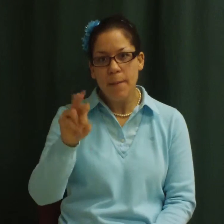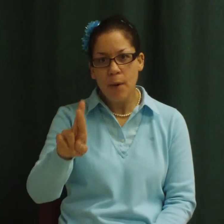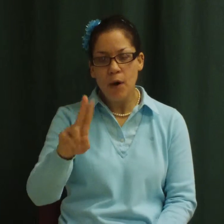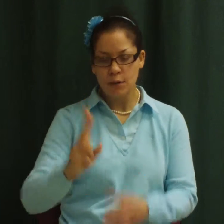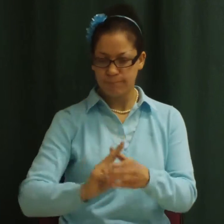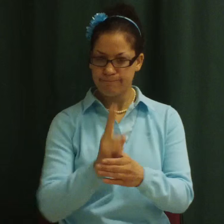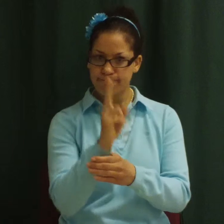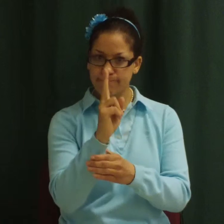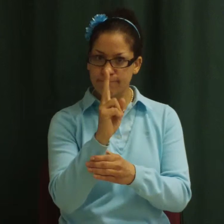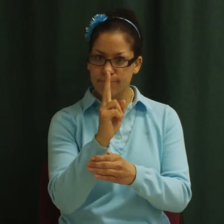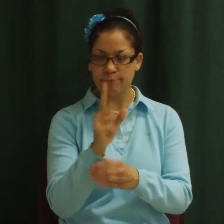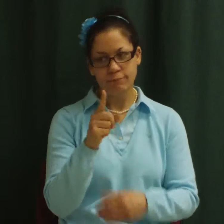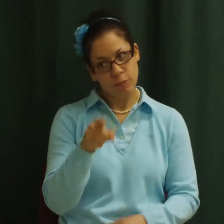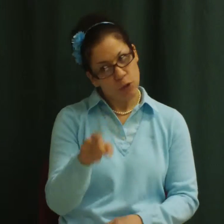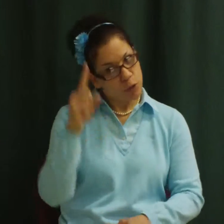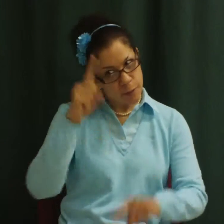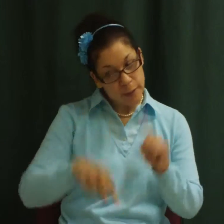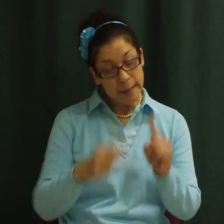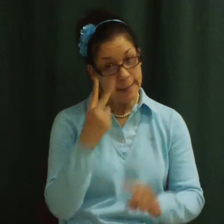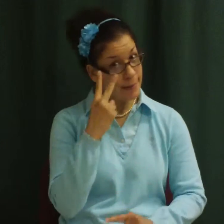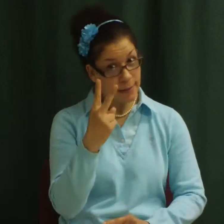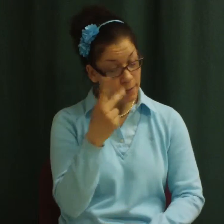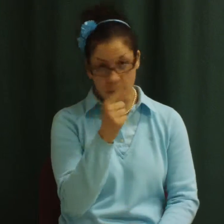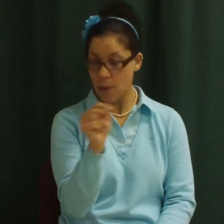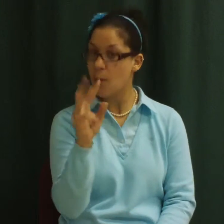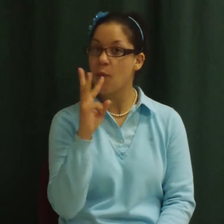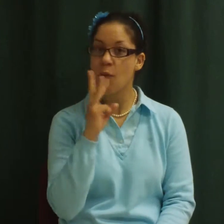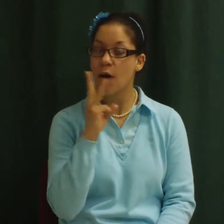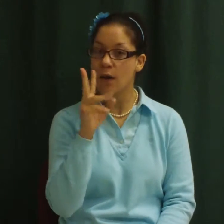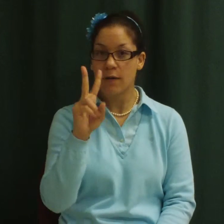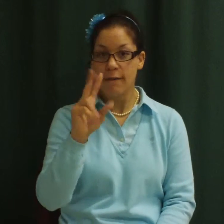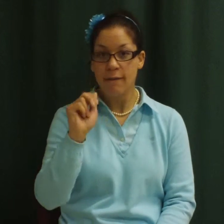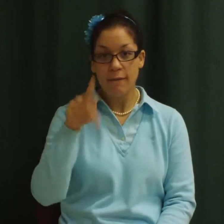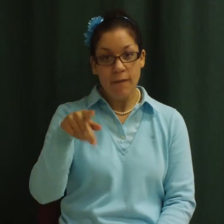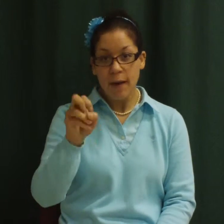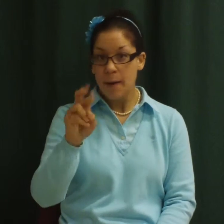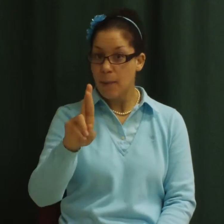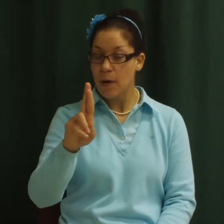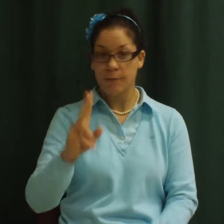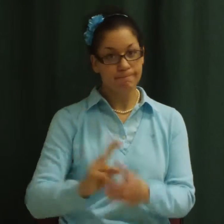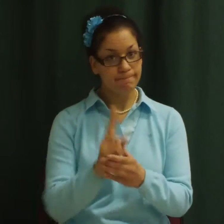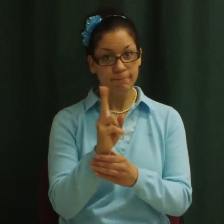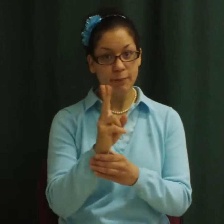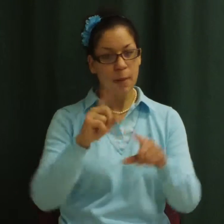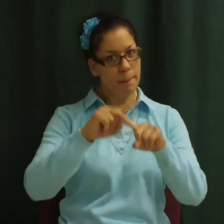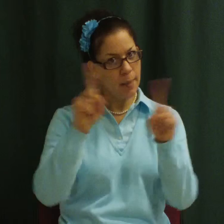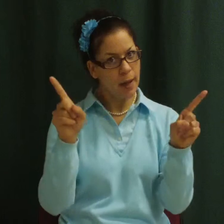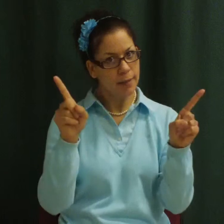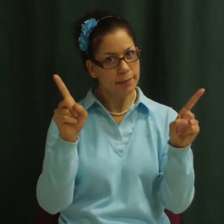You can't see the water vapor, but it is in the air.